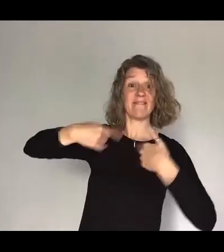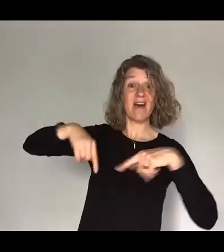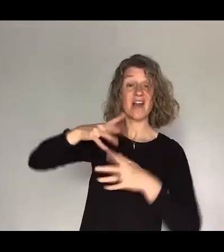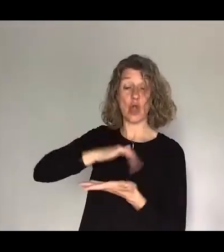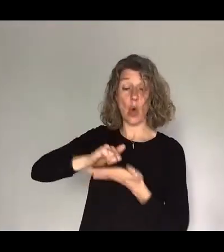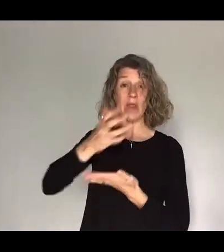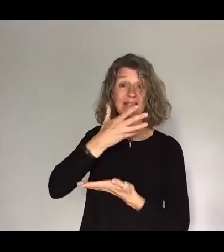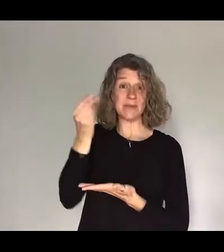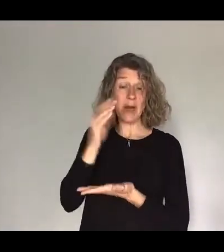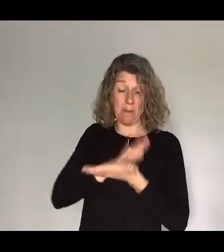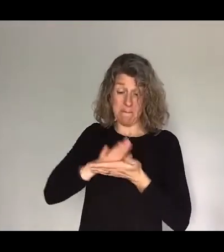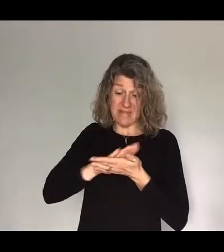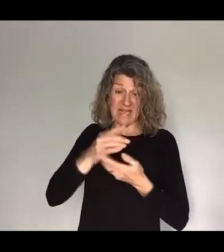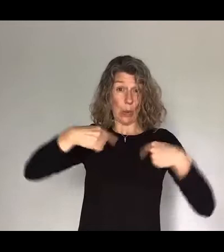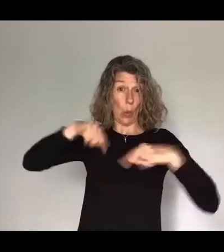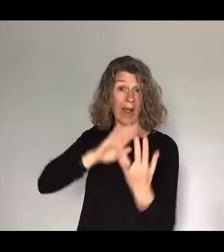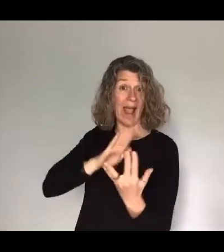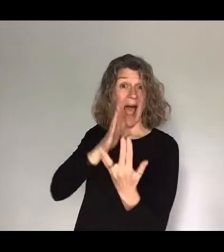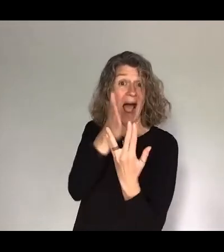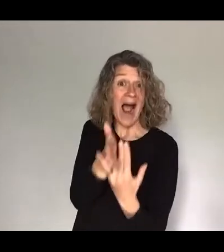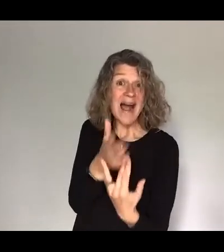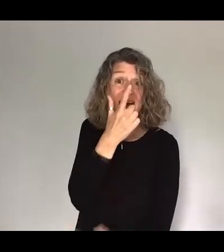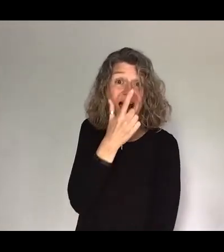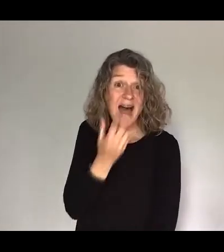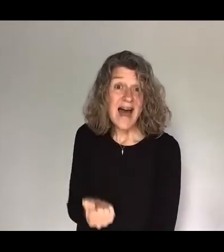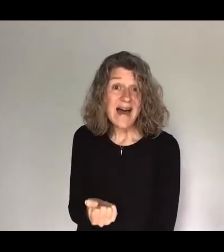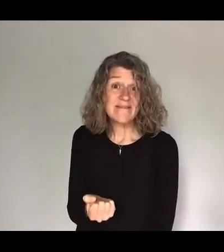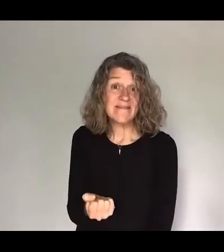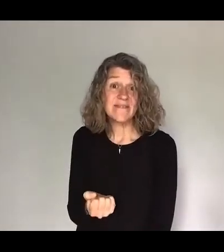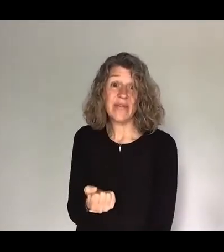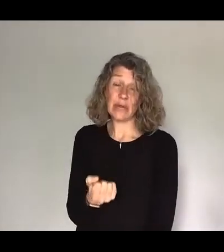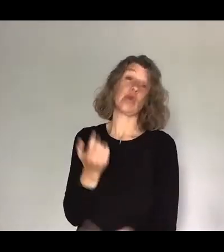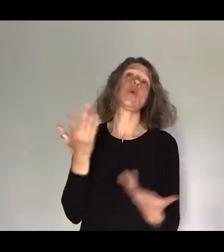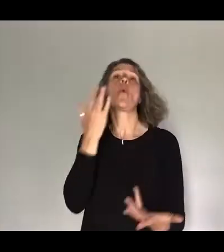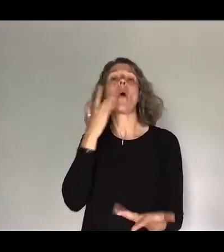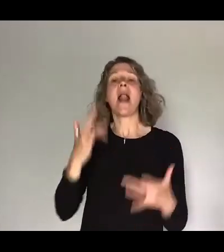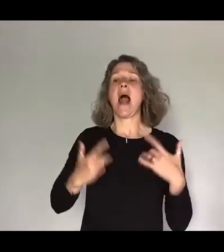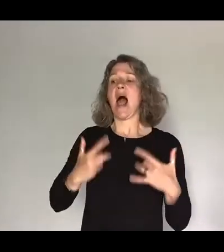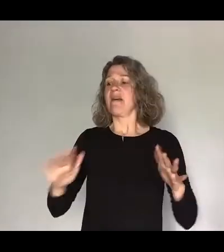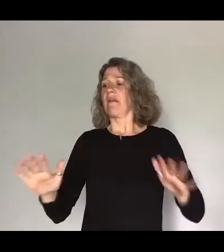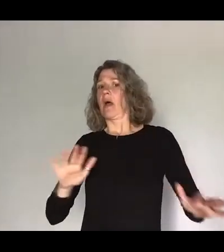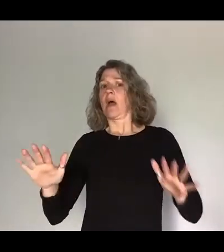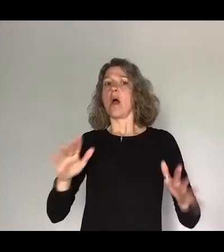so when life gets a bit shaky we have this hope it is sure and it is steadfast